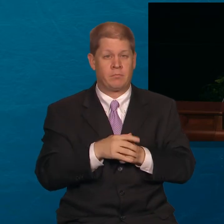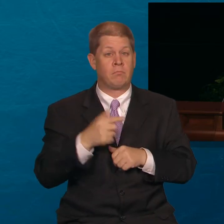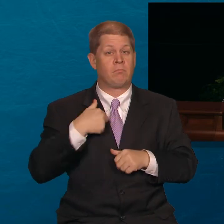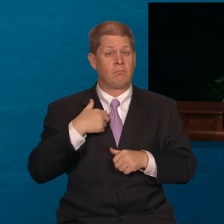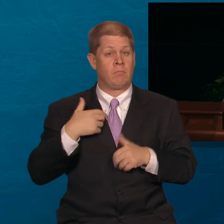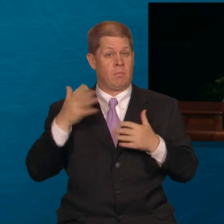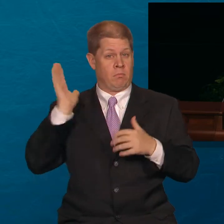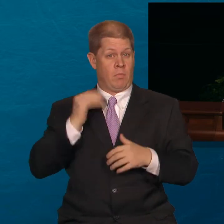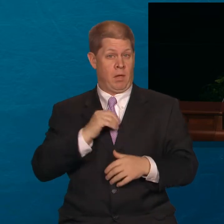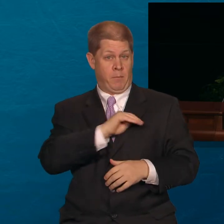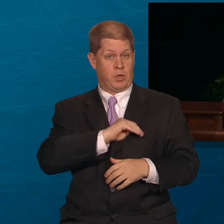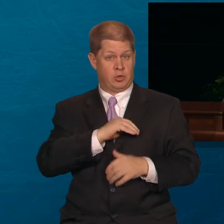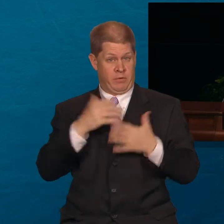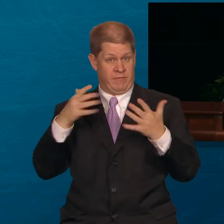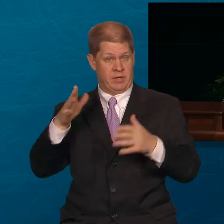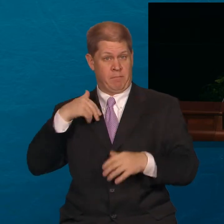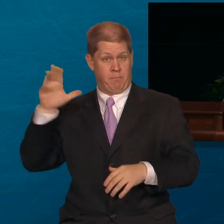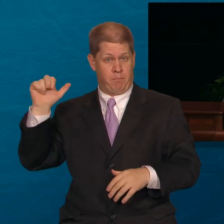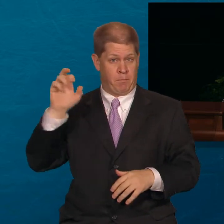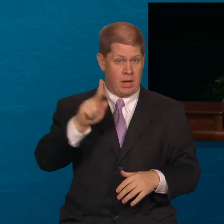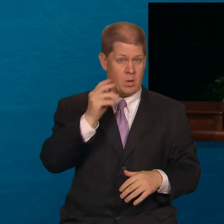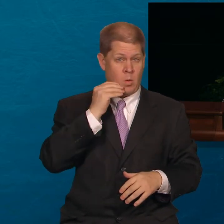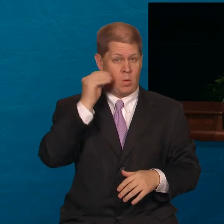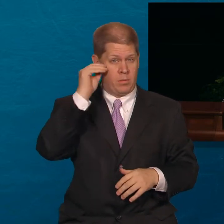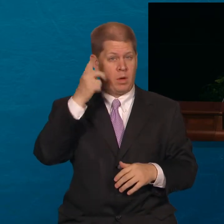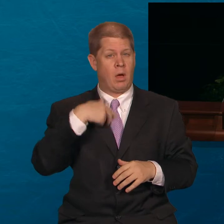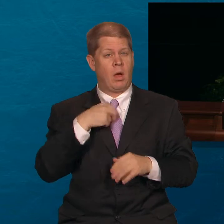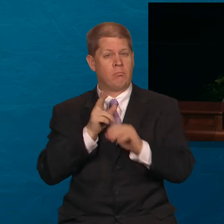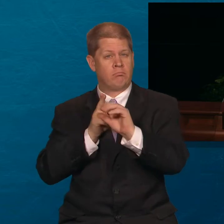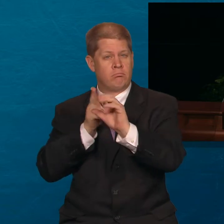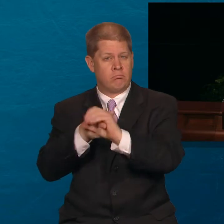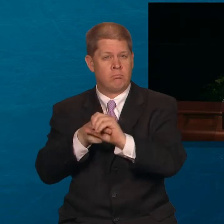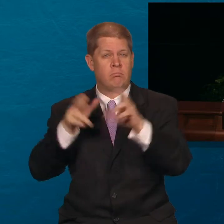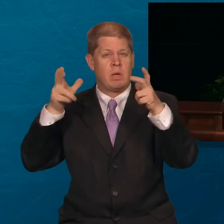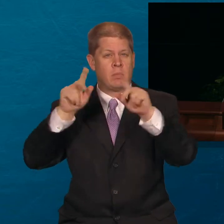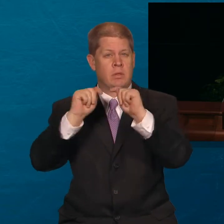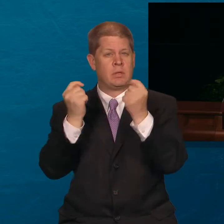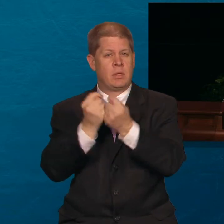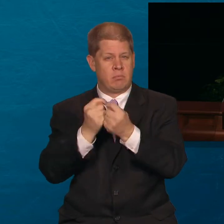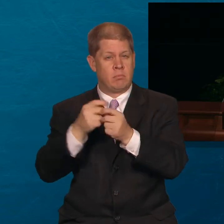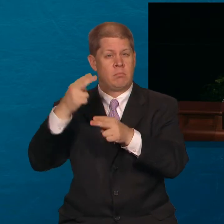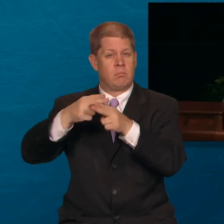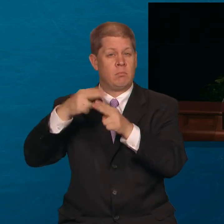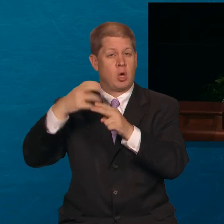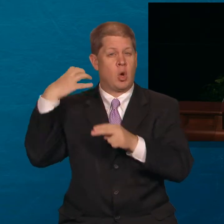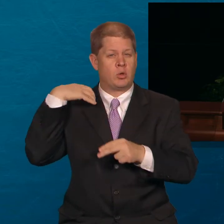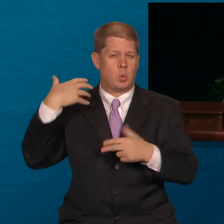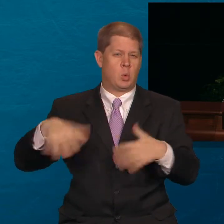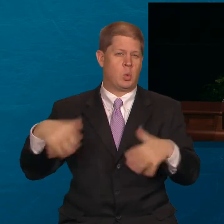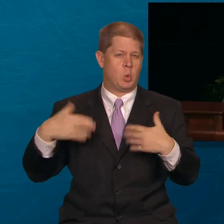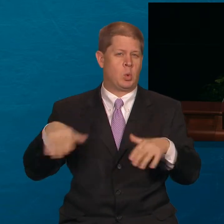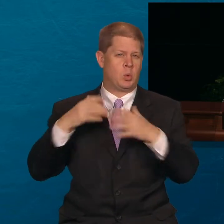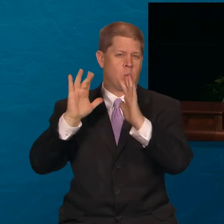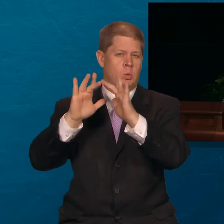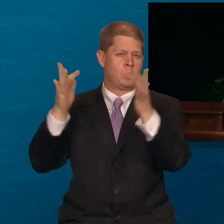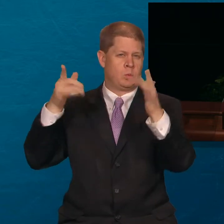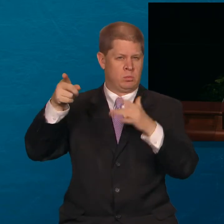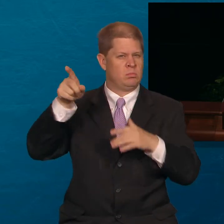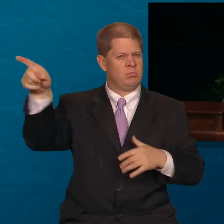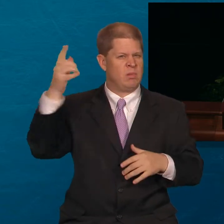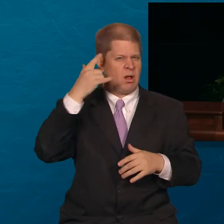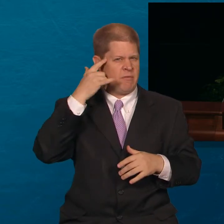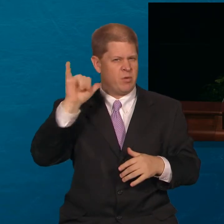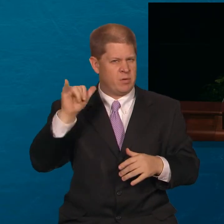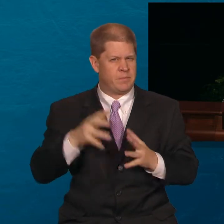returning from my mission, I had the opportunity to play basketball for a well-respected coach and author at a college in California.